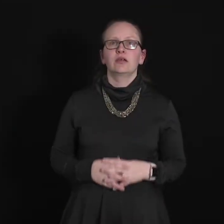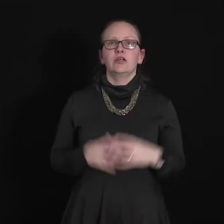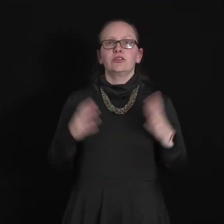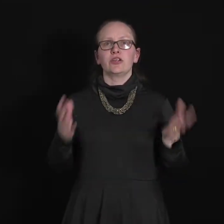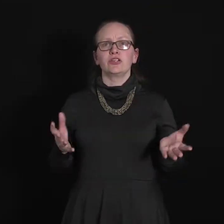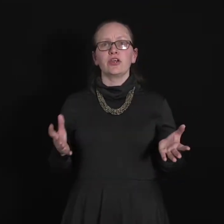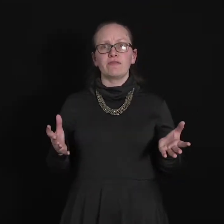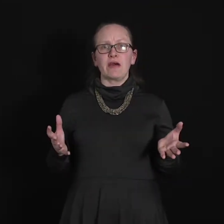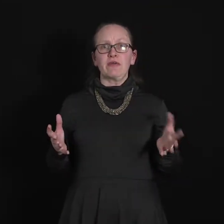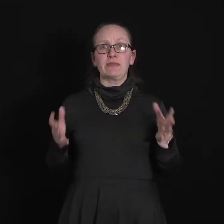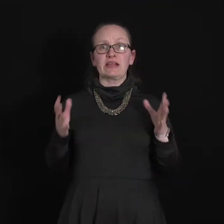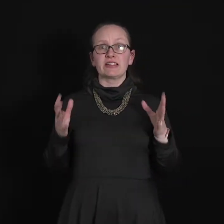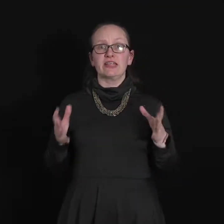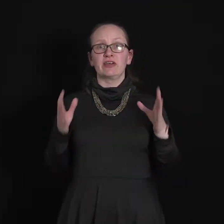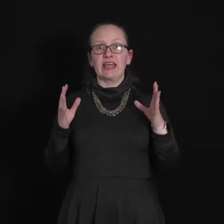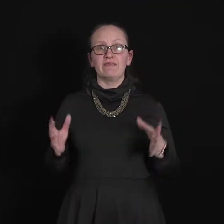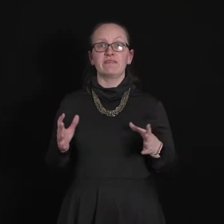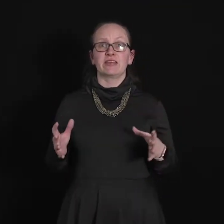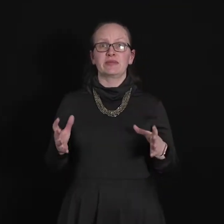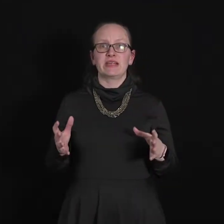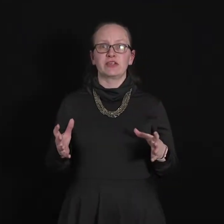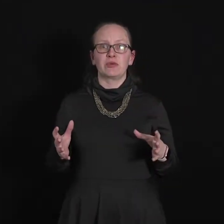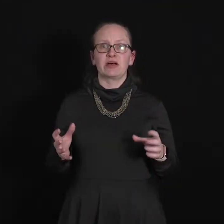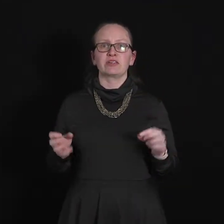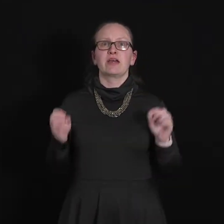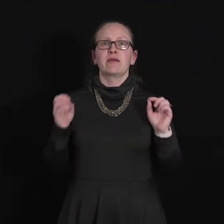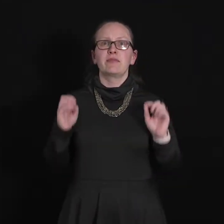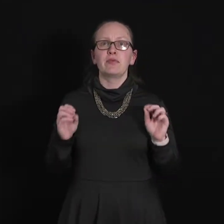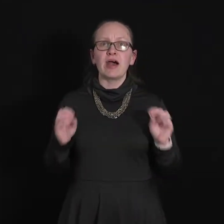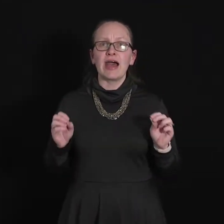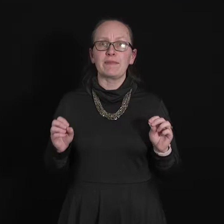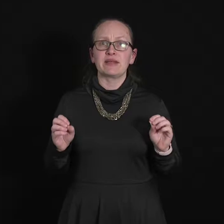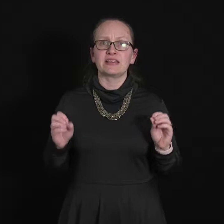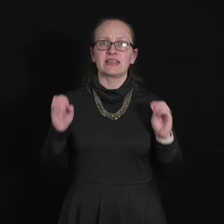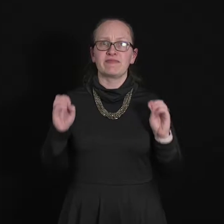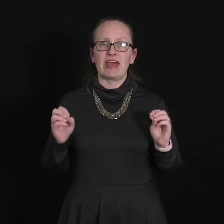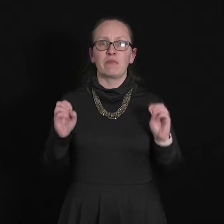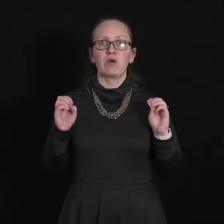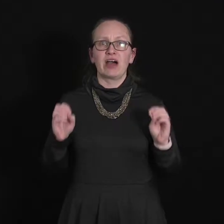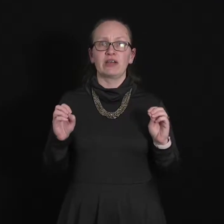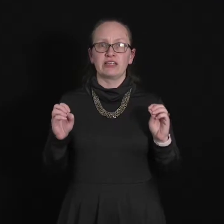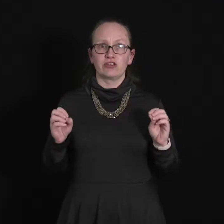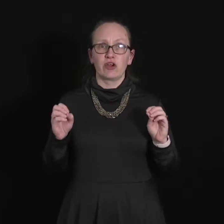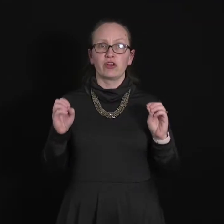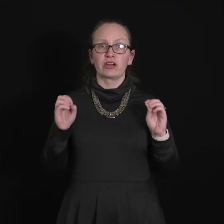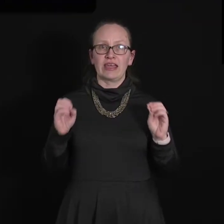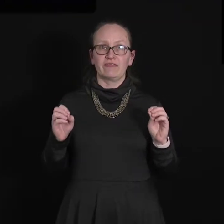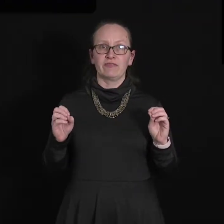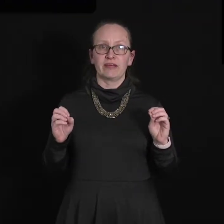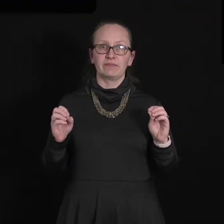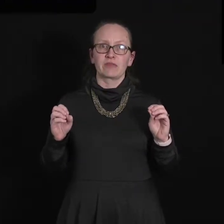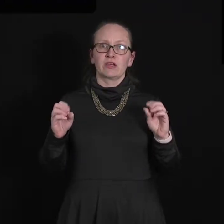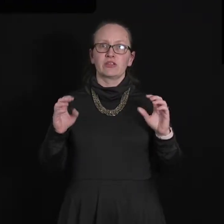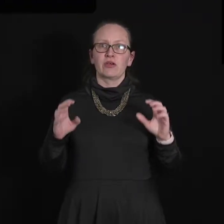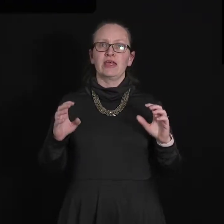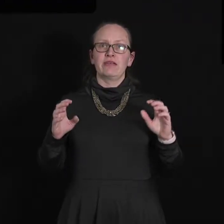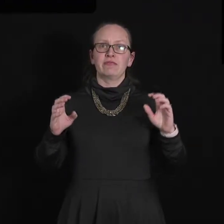So, so far we've been considering infinite potential wells, but what happens if that well is no longer infinite? So if